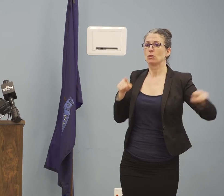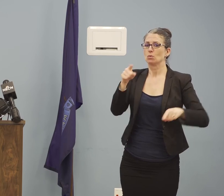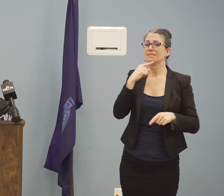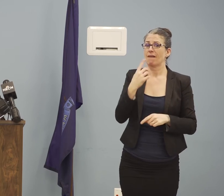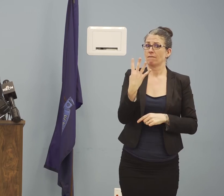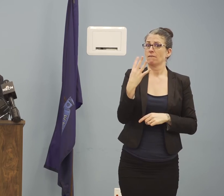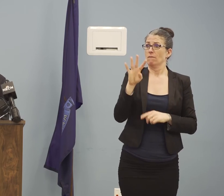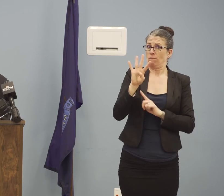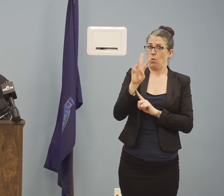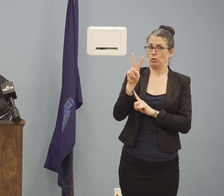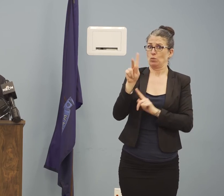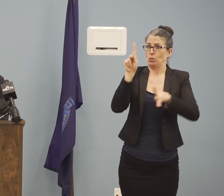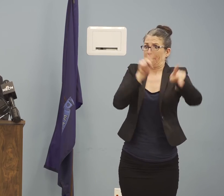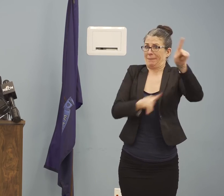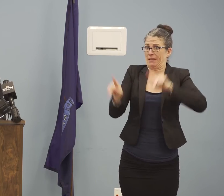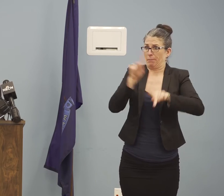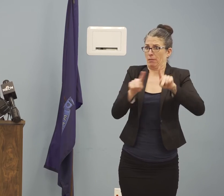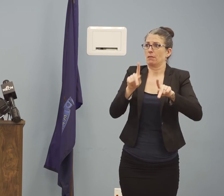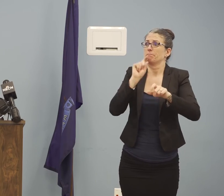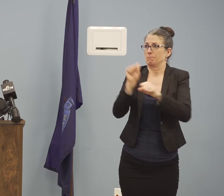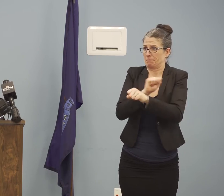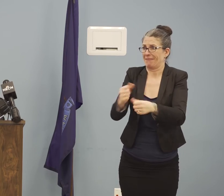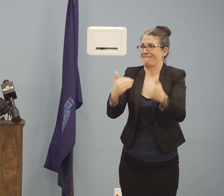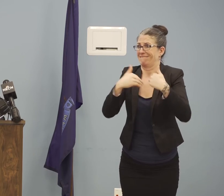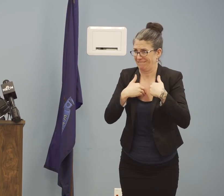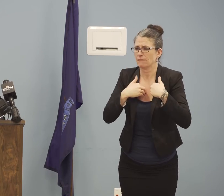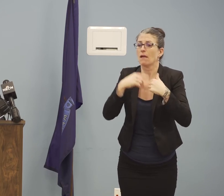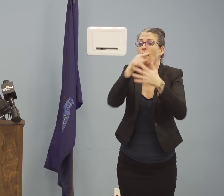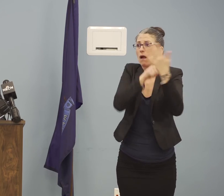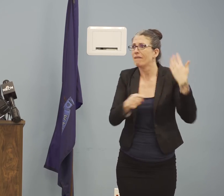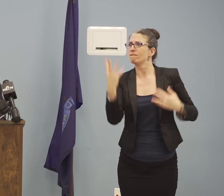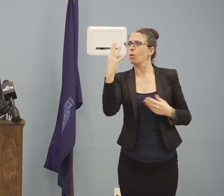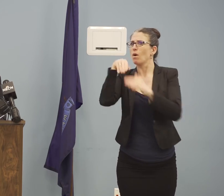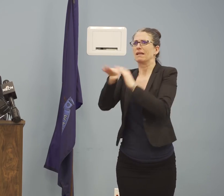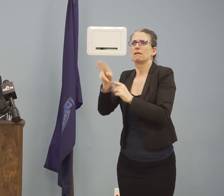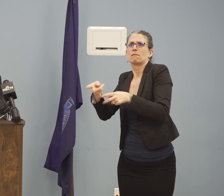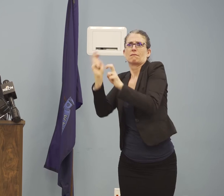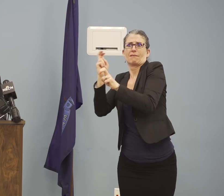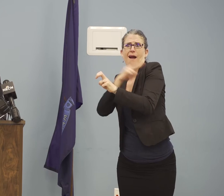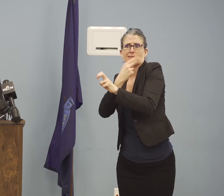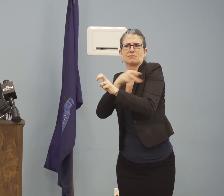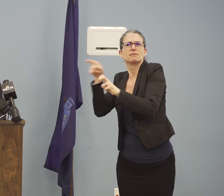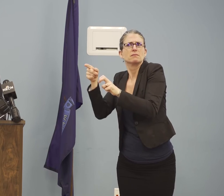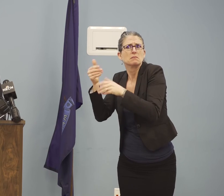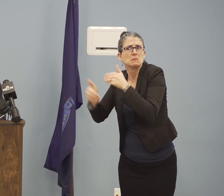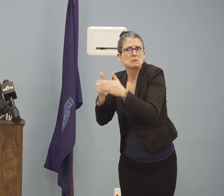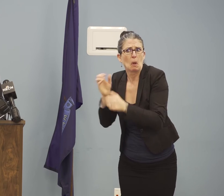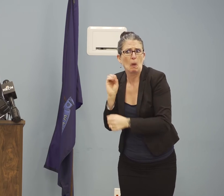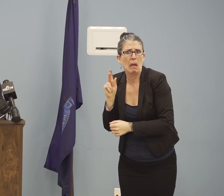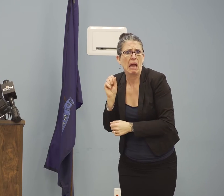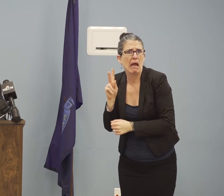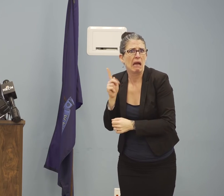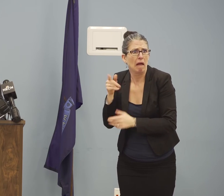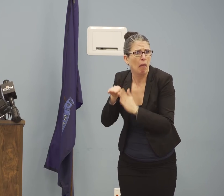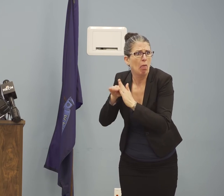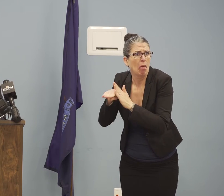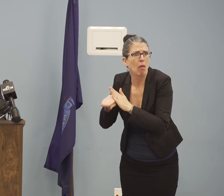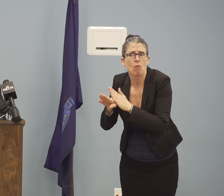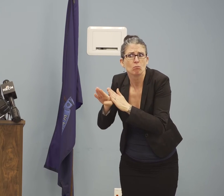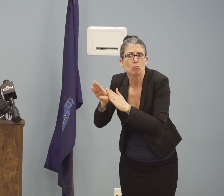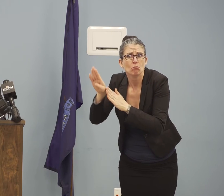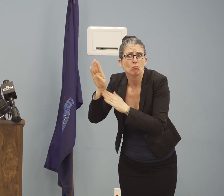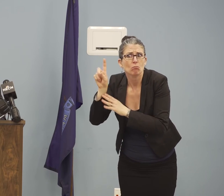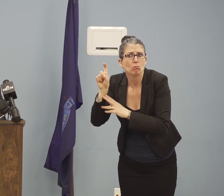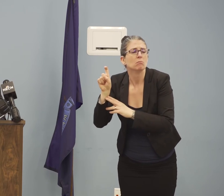The question is, what can we say about how these individuals are faring? And let me say at the top that our absolute